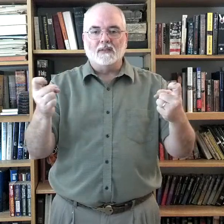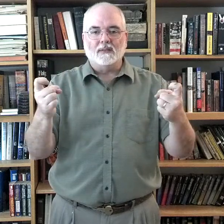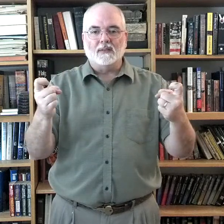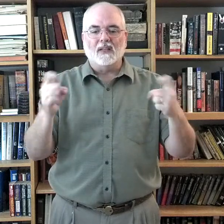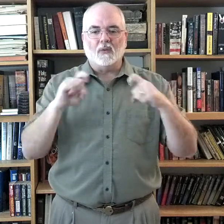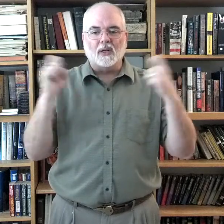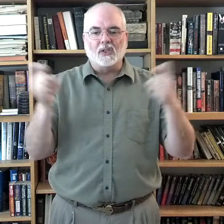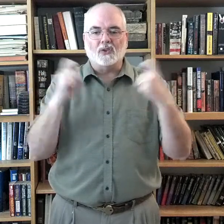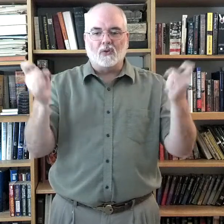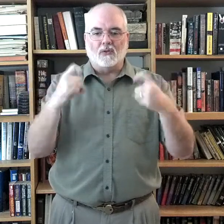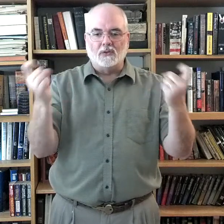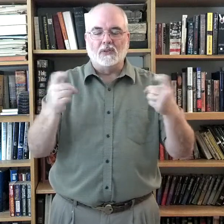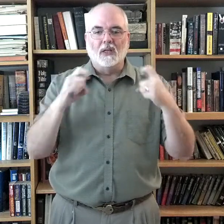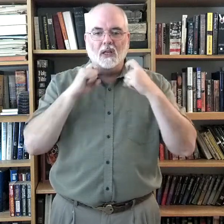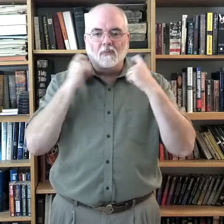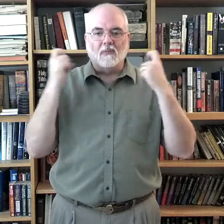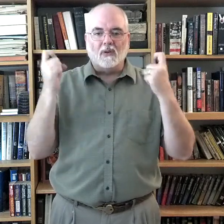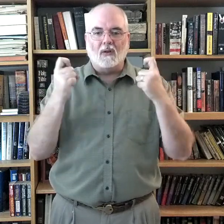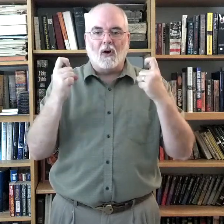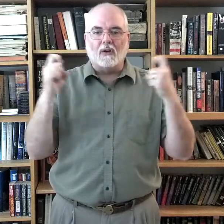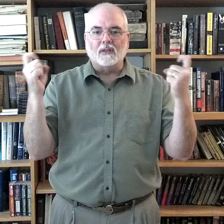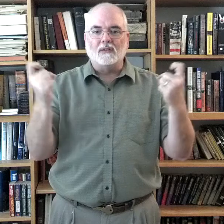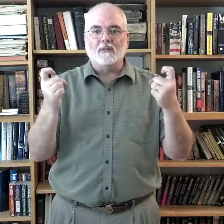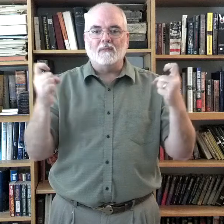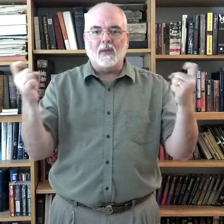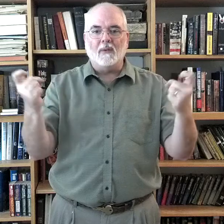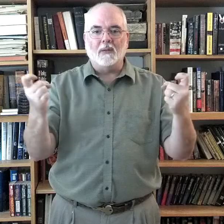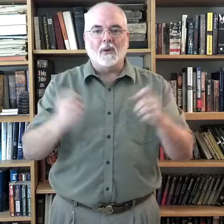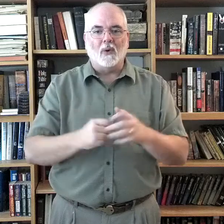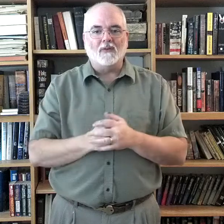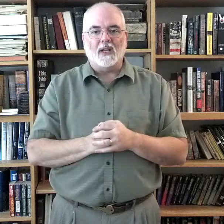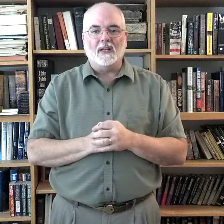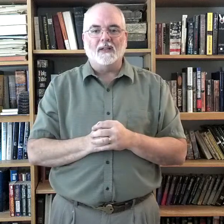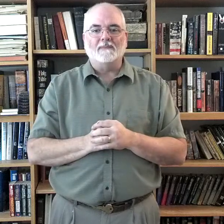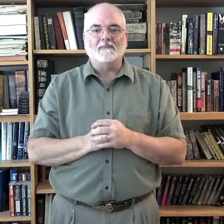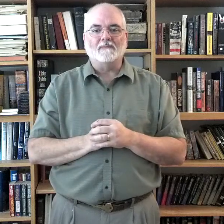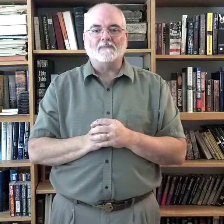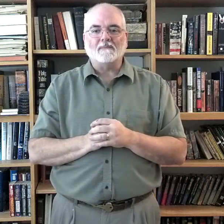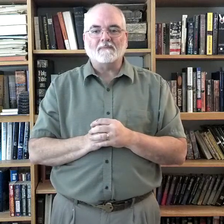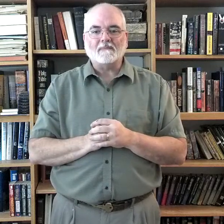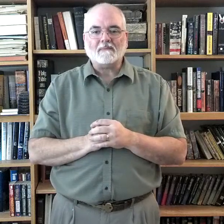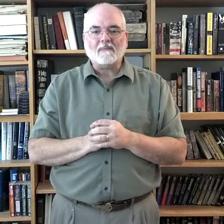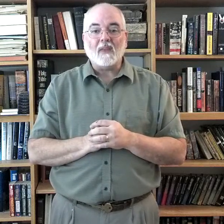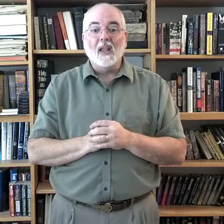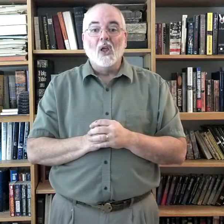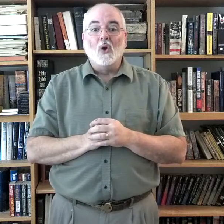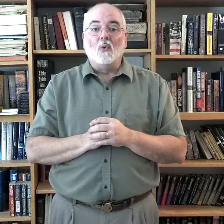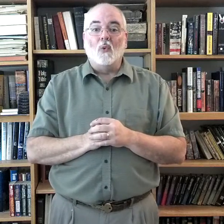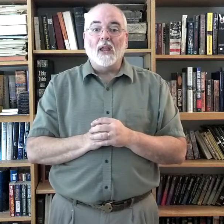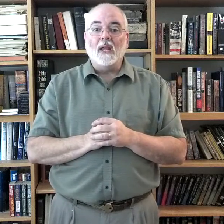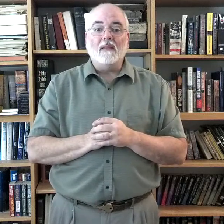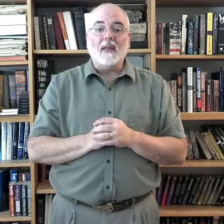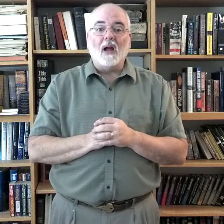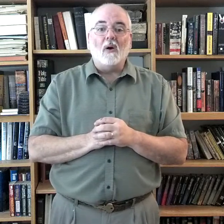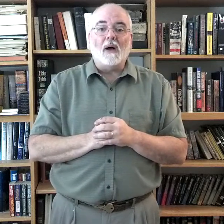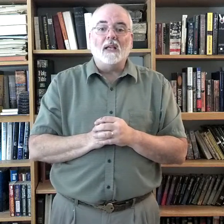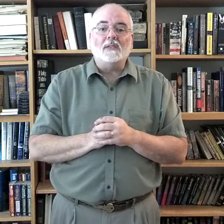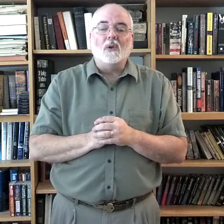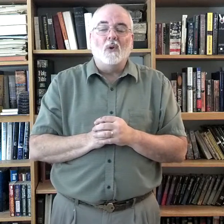Not really circles. Arcs. Maybe is better way of saying that. Reign thou my soul